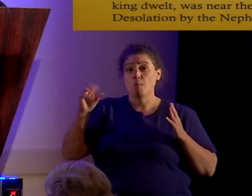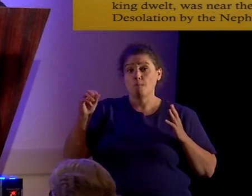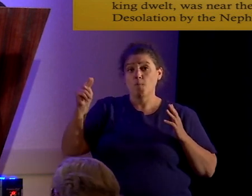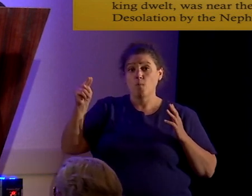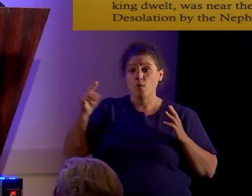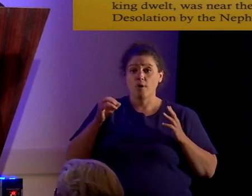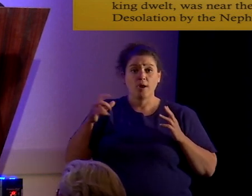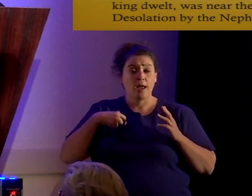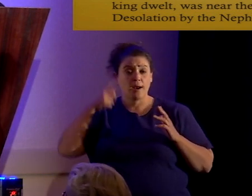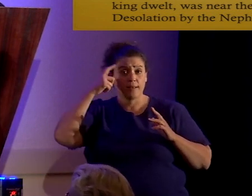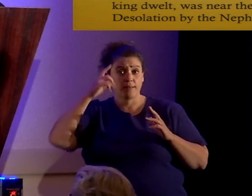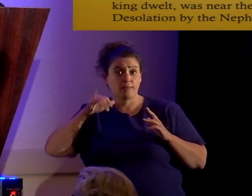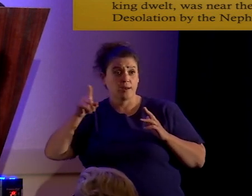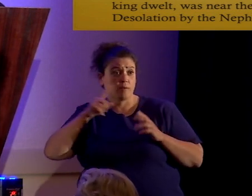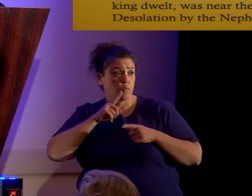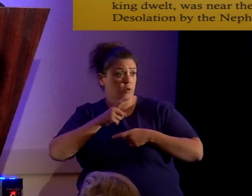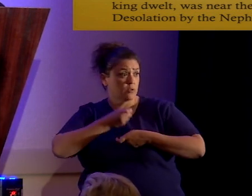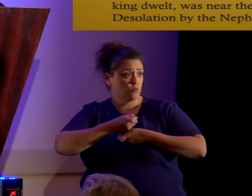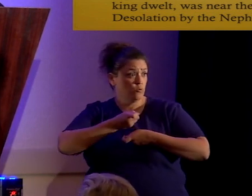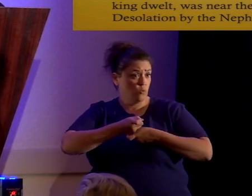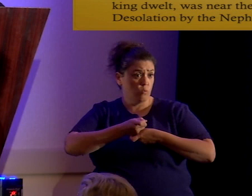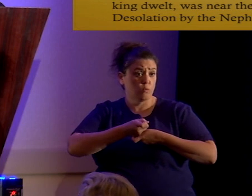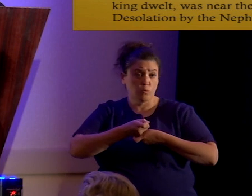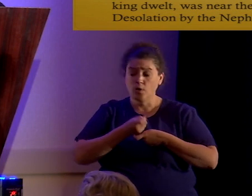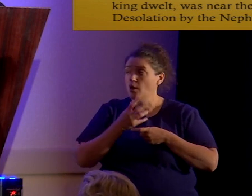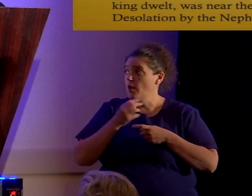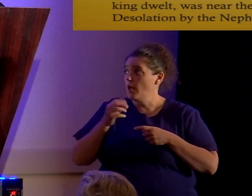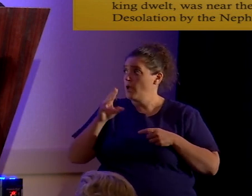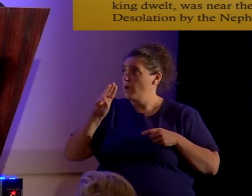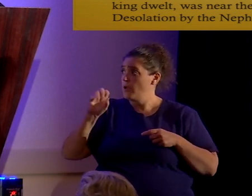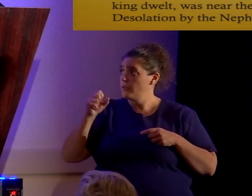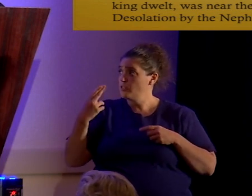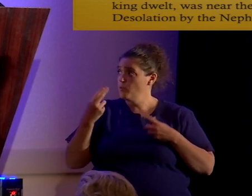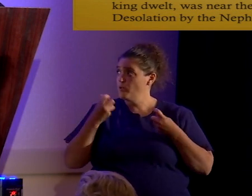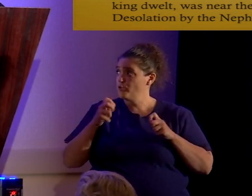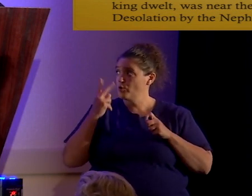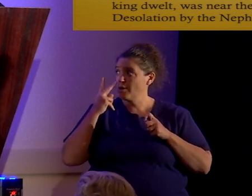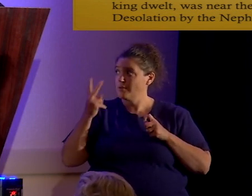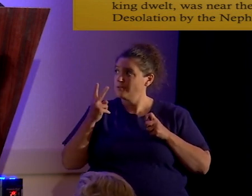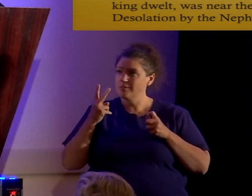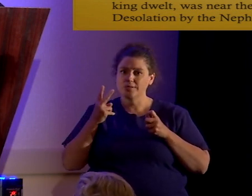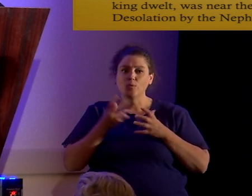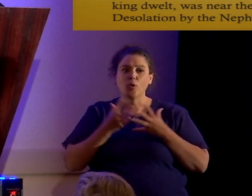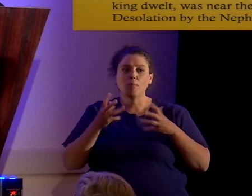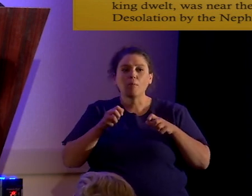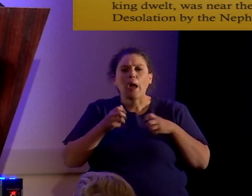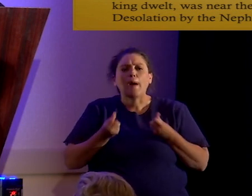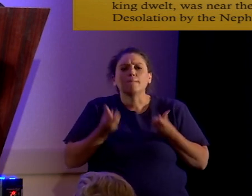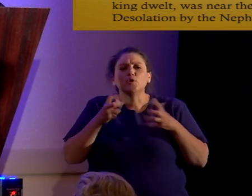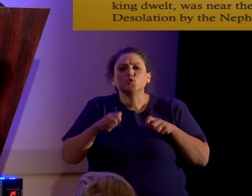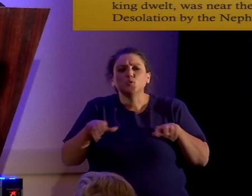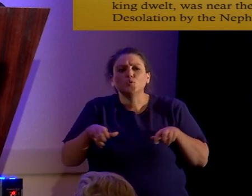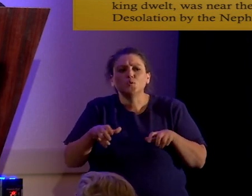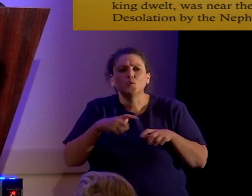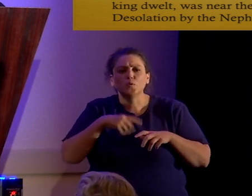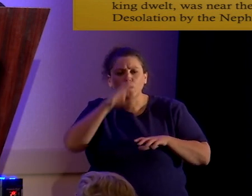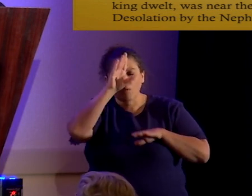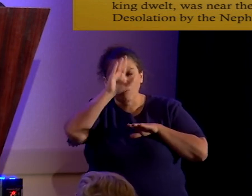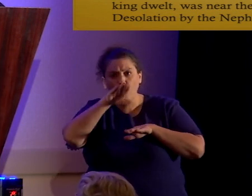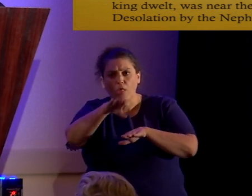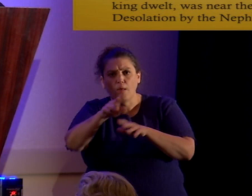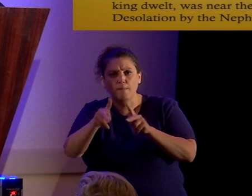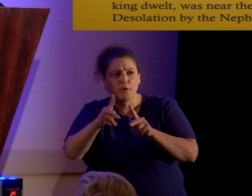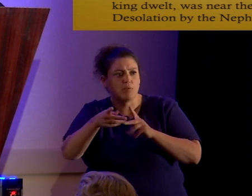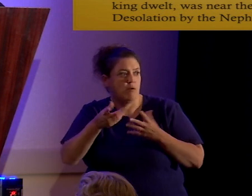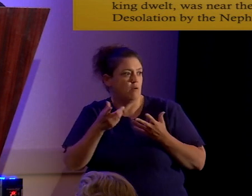think that it was a joke. And Smith was trying to see how far he could pull people's legs. And at some point he found, wow,